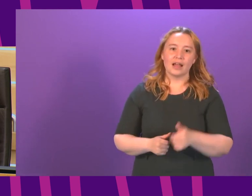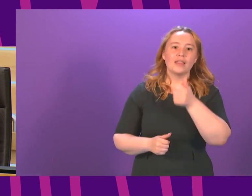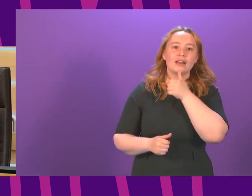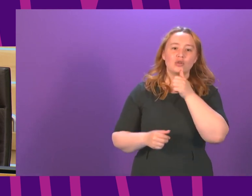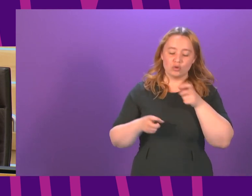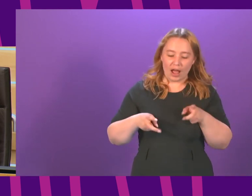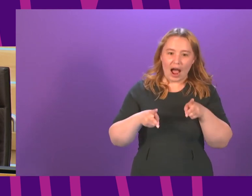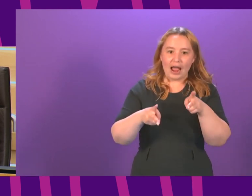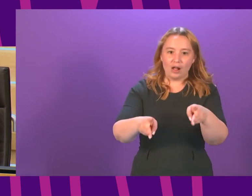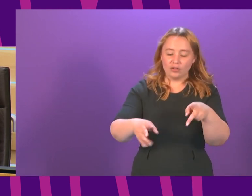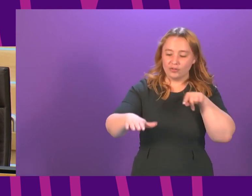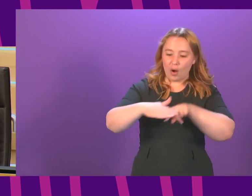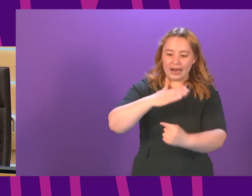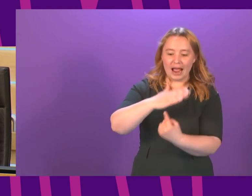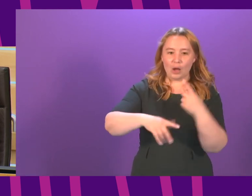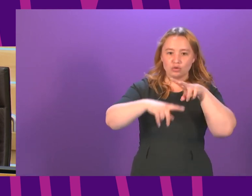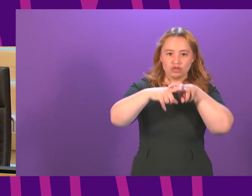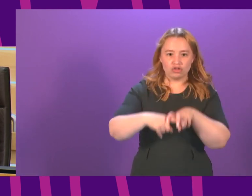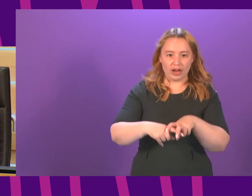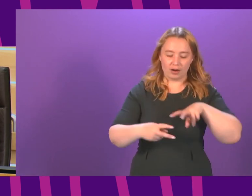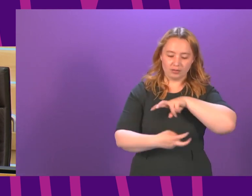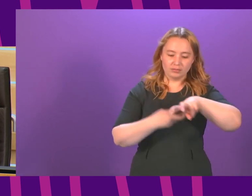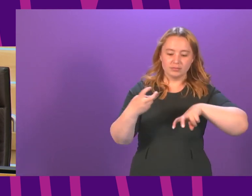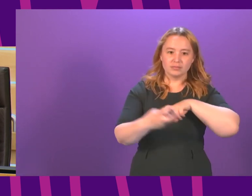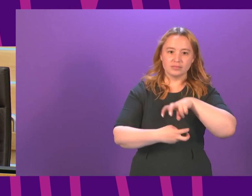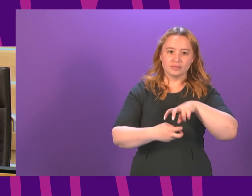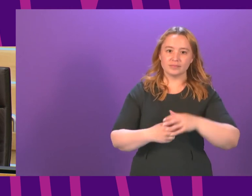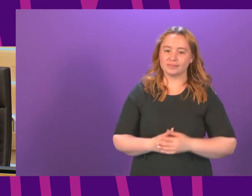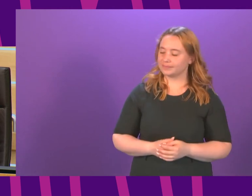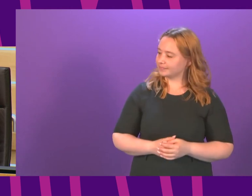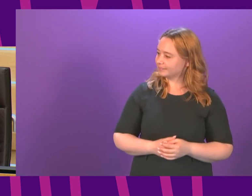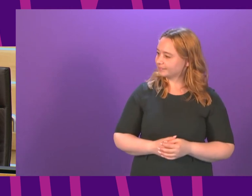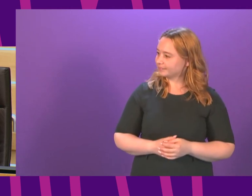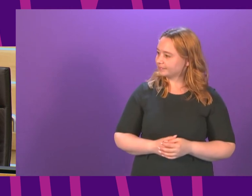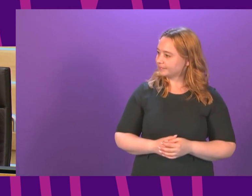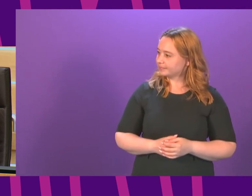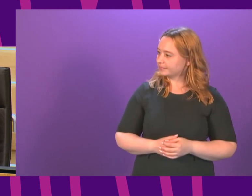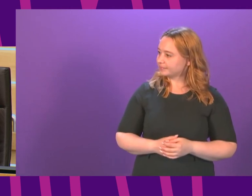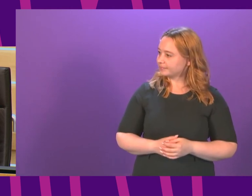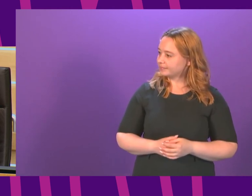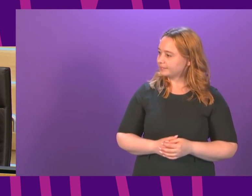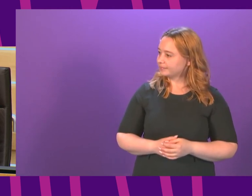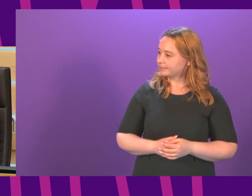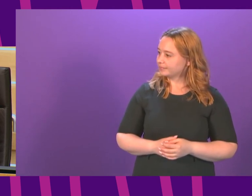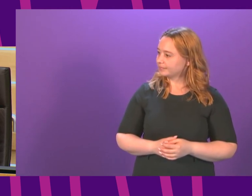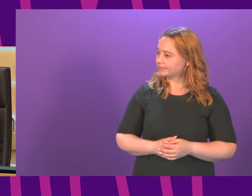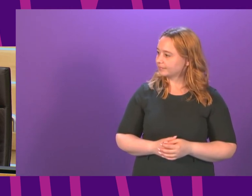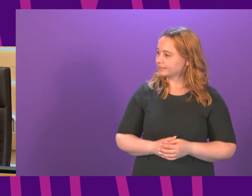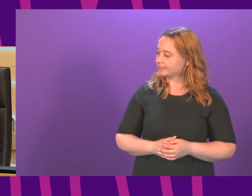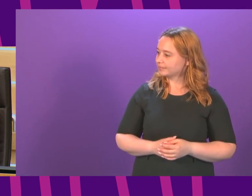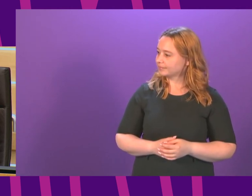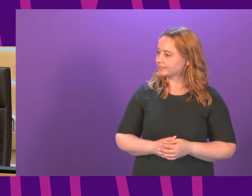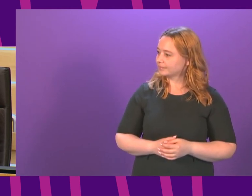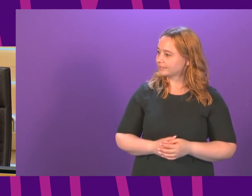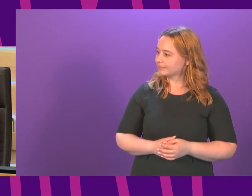the aisles and walkways to access your seat and when moving around the chamber the next item of business is a debate on motion 144